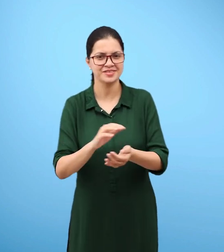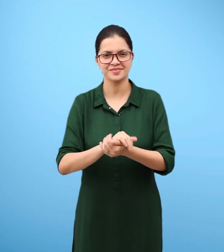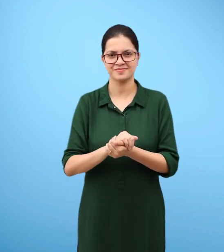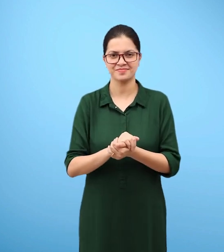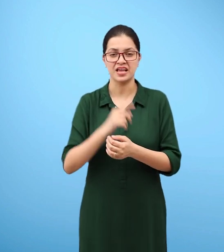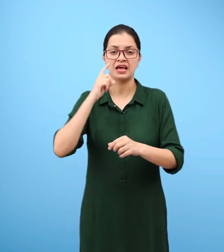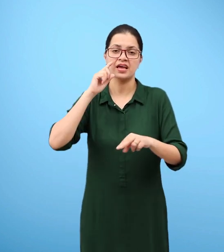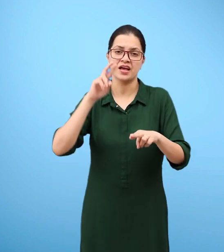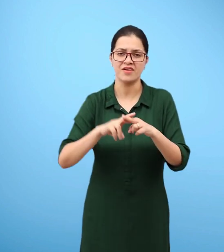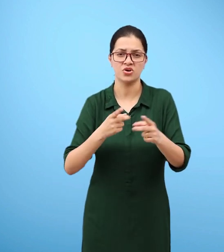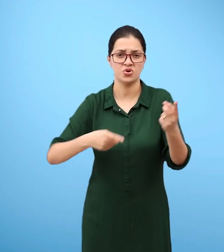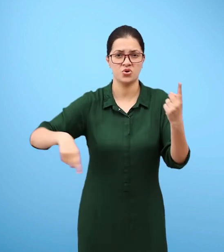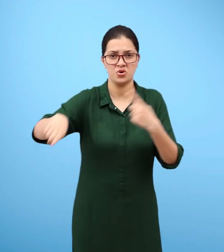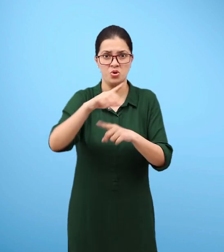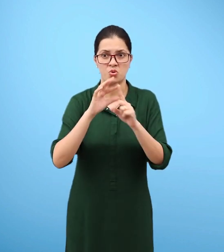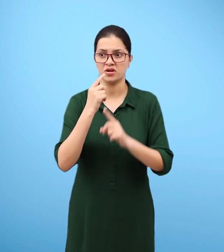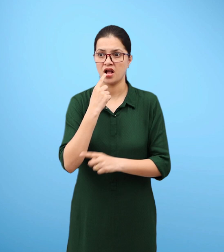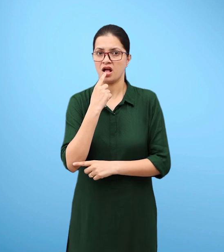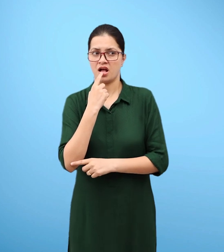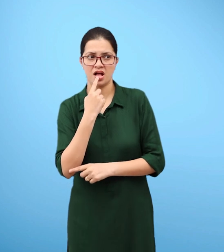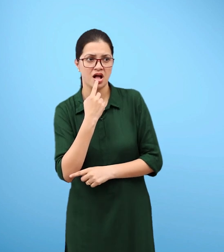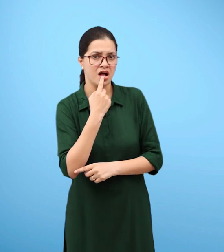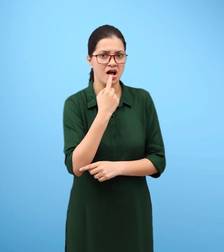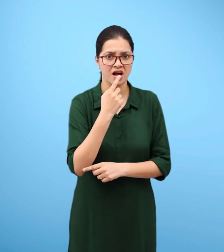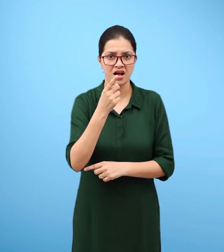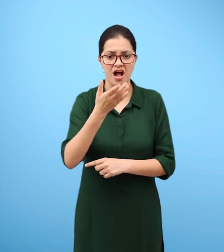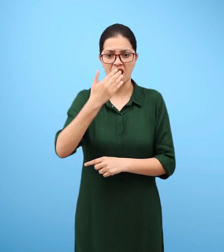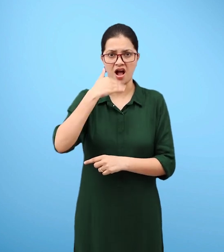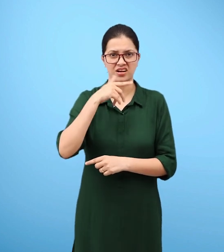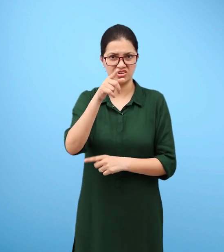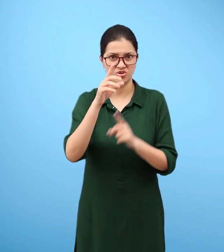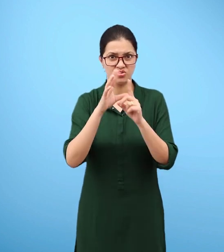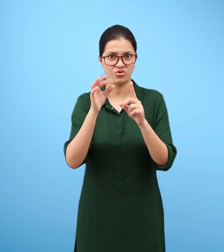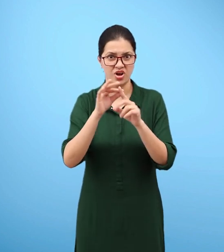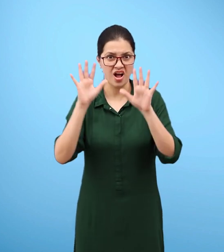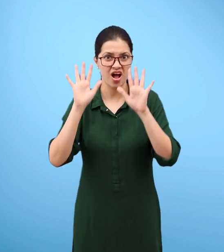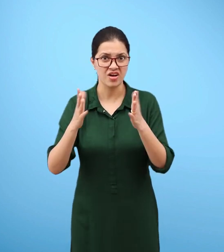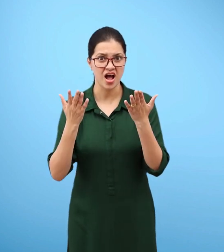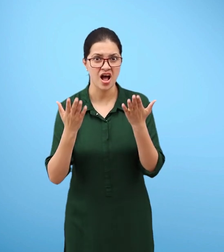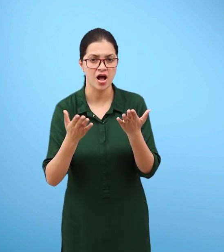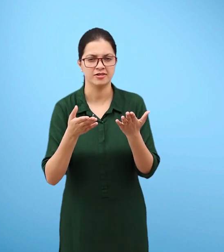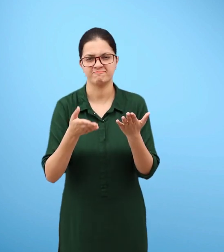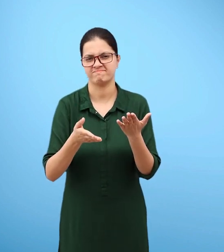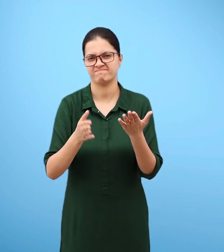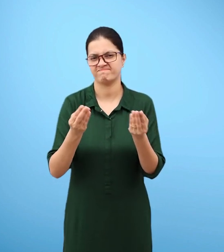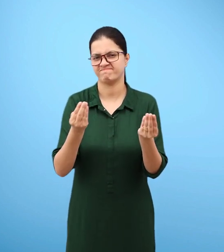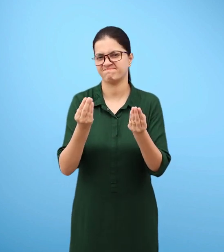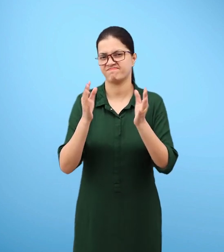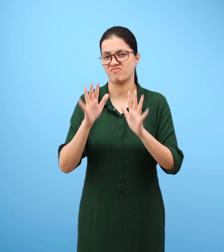Figure 15.8 shows policemen regulating traffic at a crowded crossing often wear a